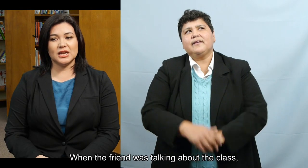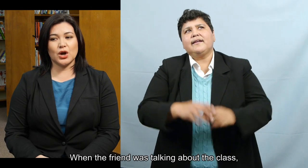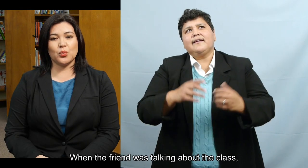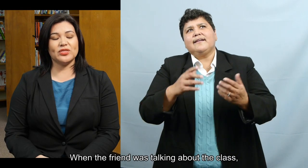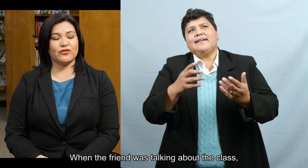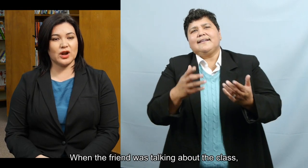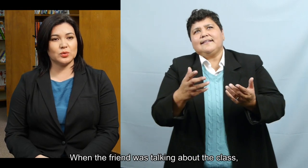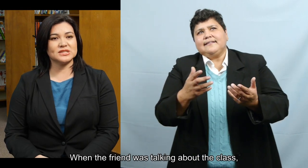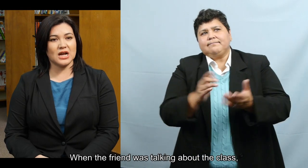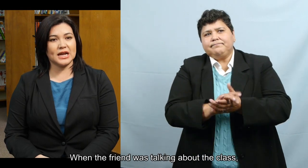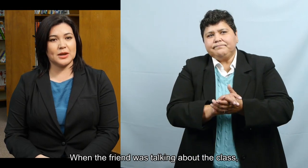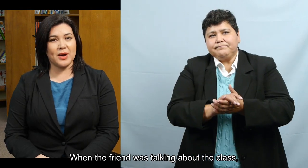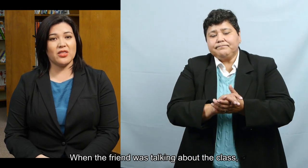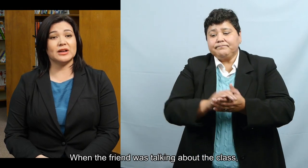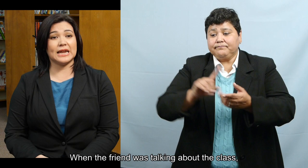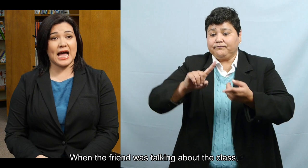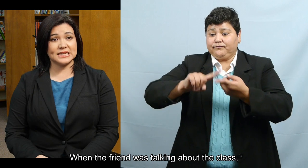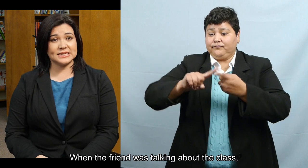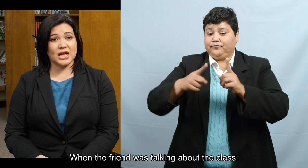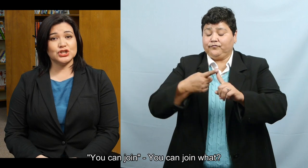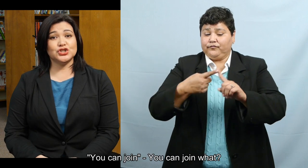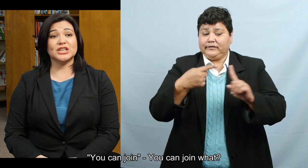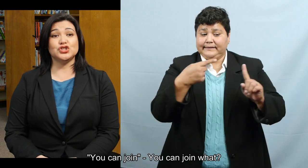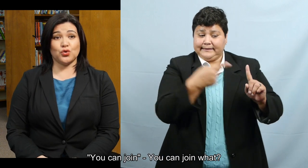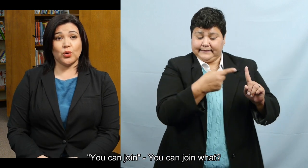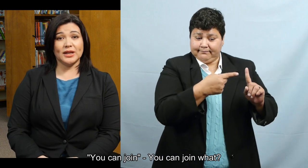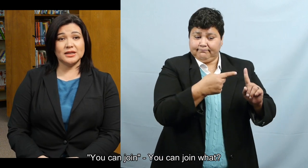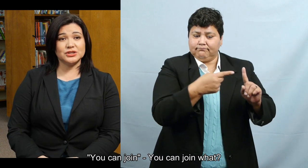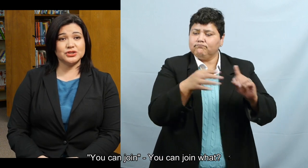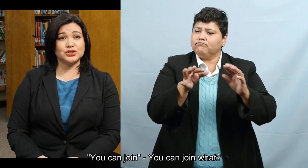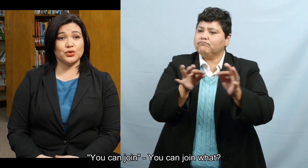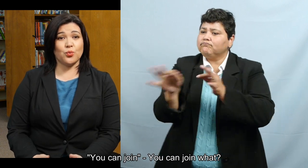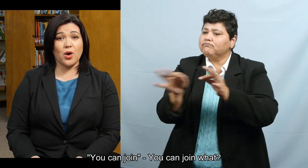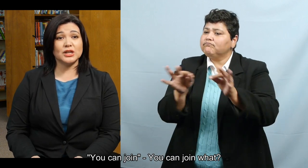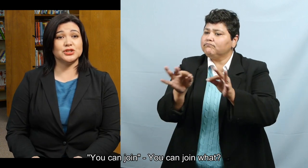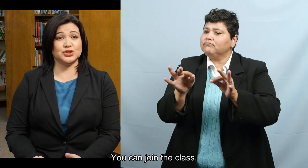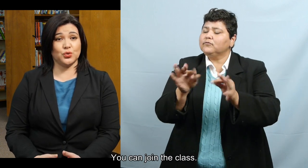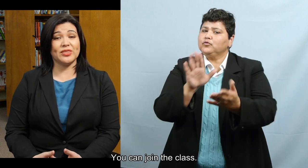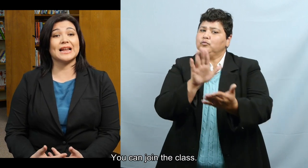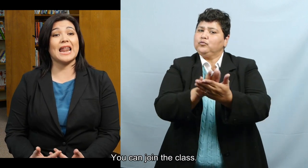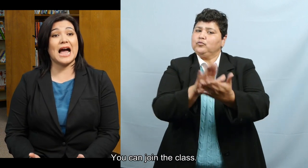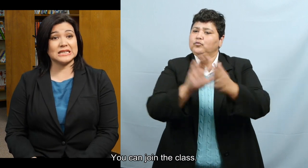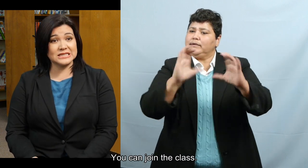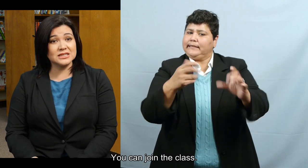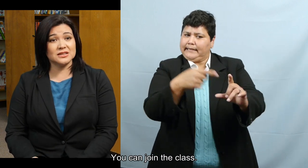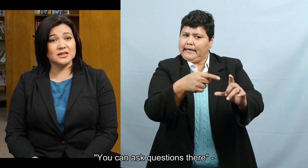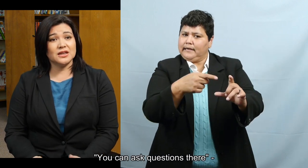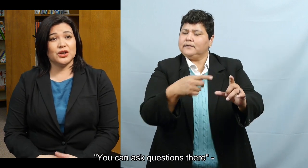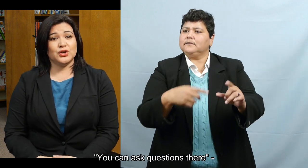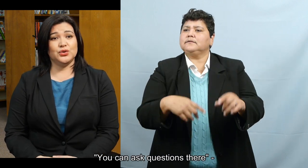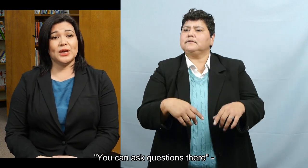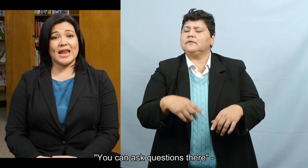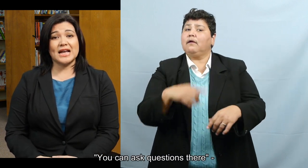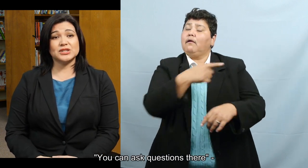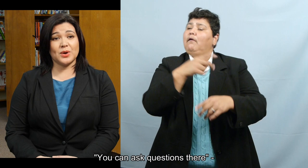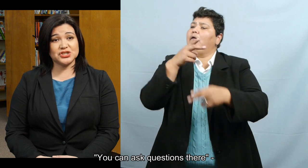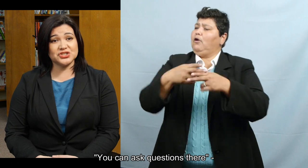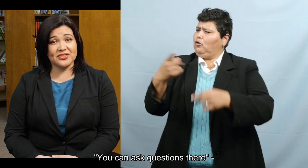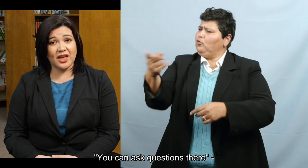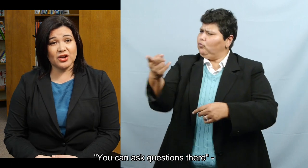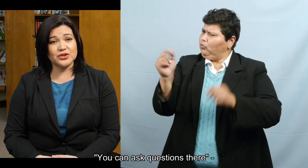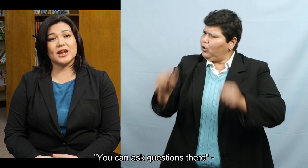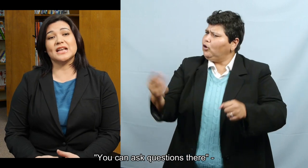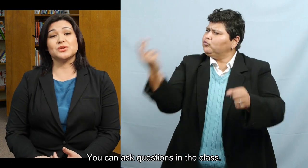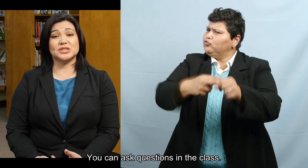When when the friend was talking about the class you can join. You can join what? You can join the class. You can ask